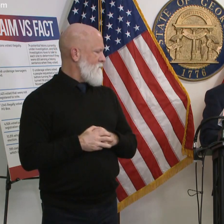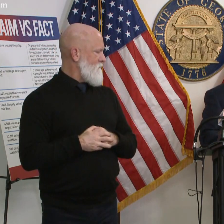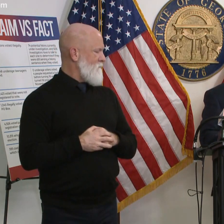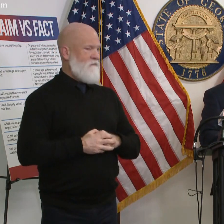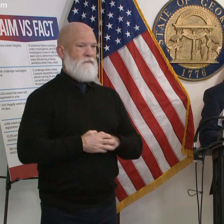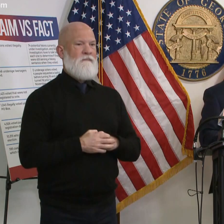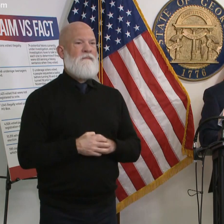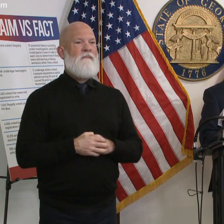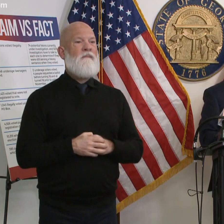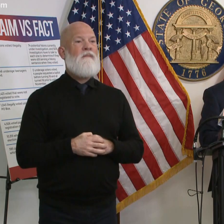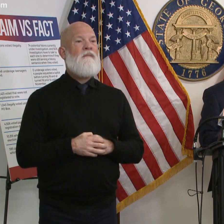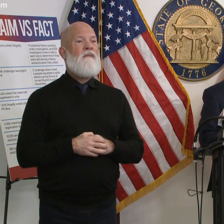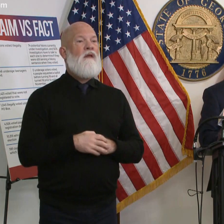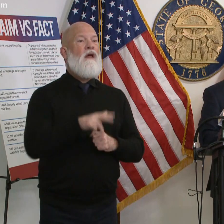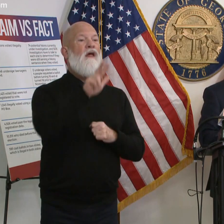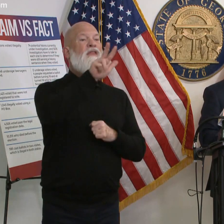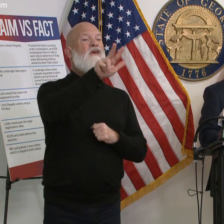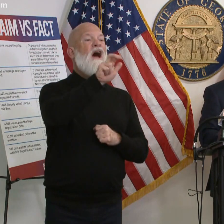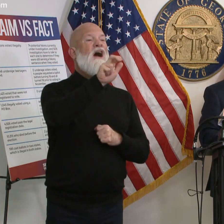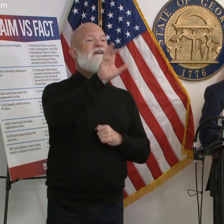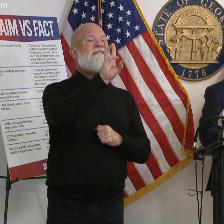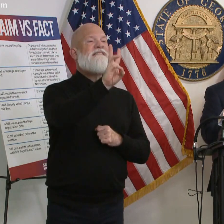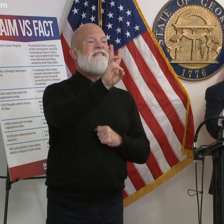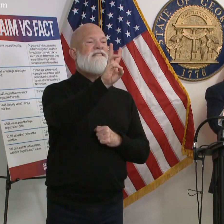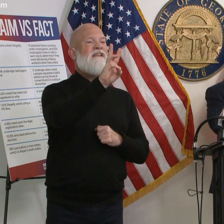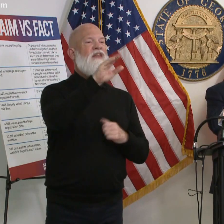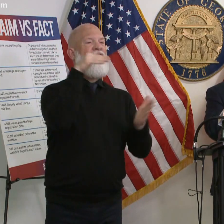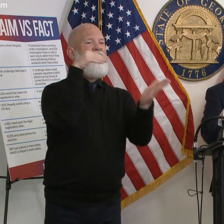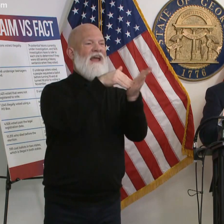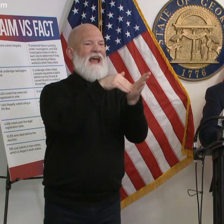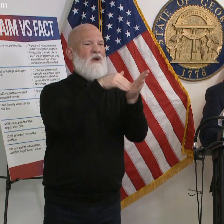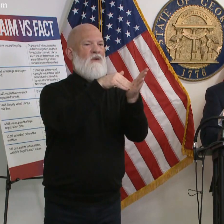three hundred and six thousand eight hundred and five is what we still have out